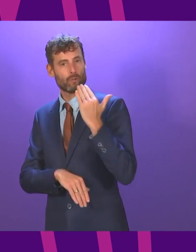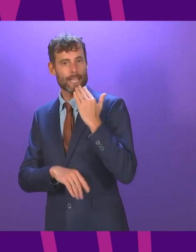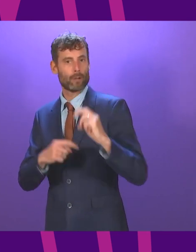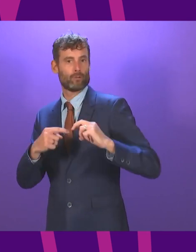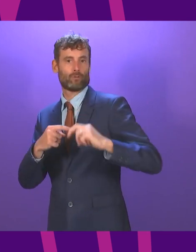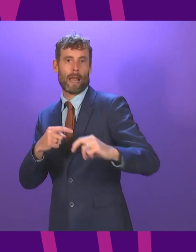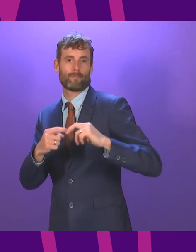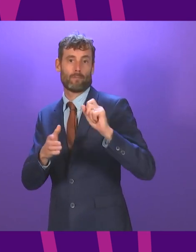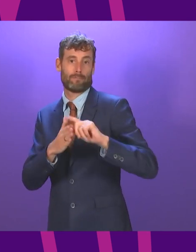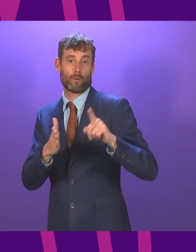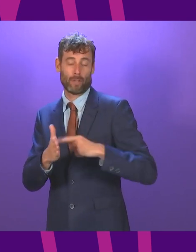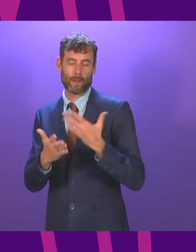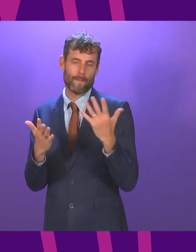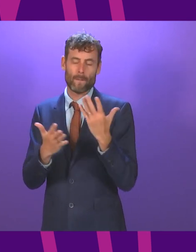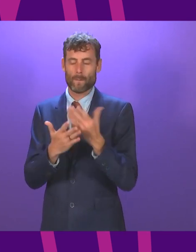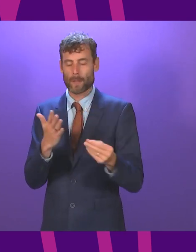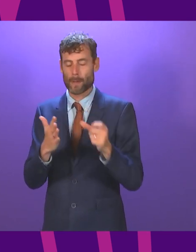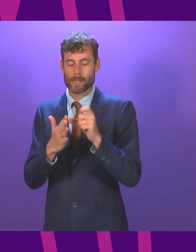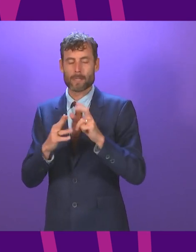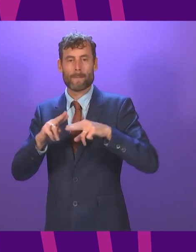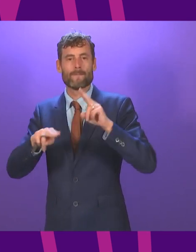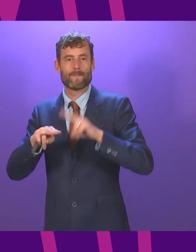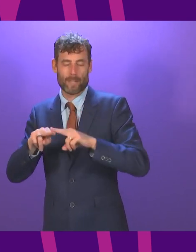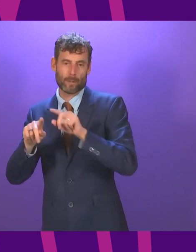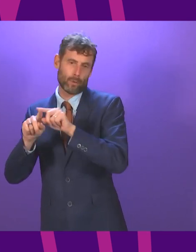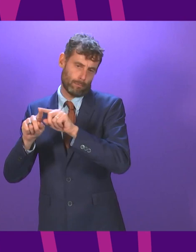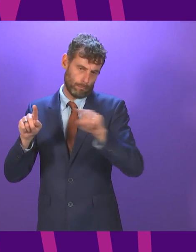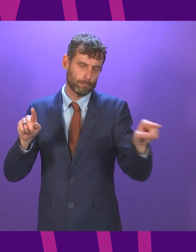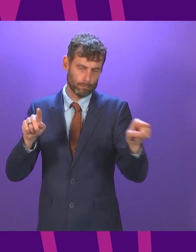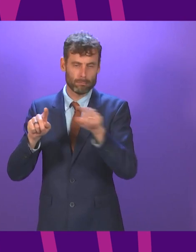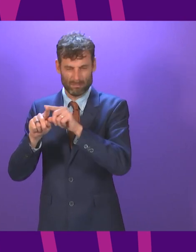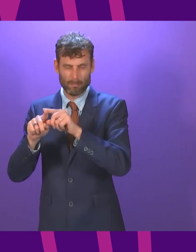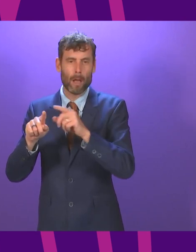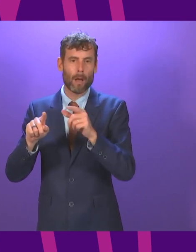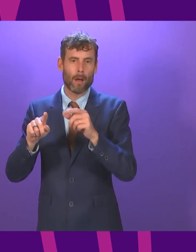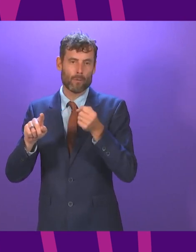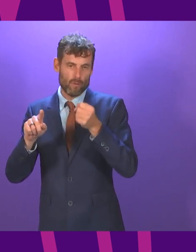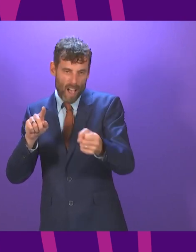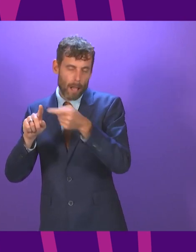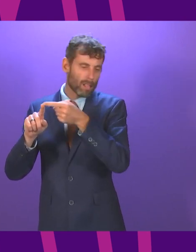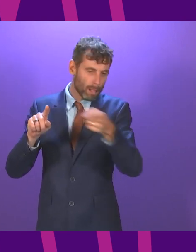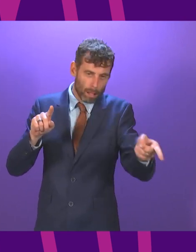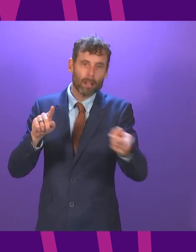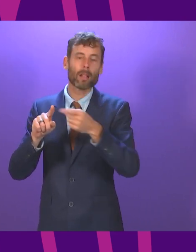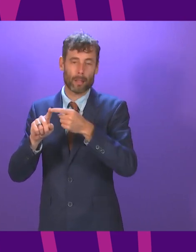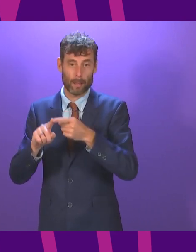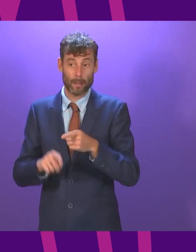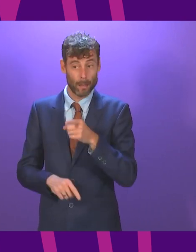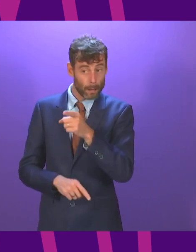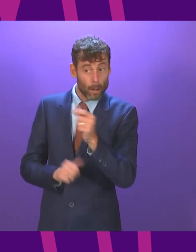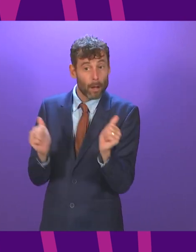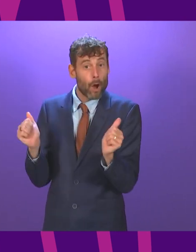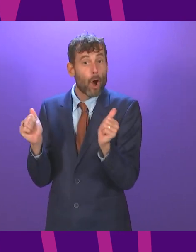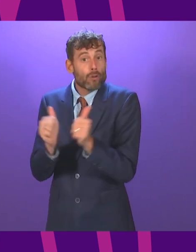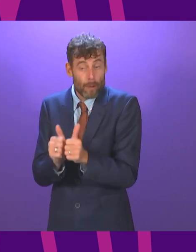potential for Dunfrise to Stranra or Stranra to Cairn Ryan rail links can the First Minister give an assurance that the cooperation agreement will